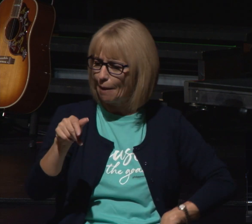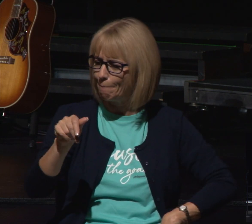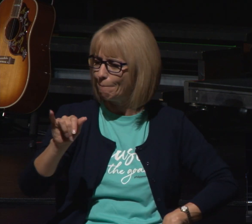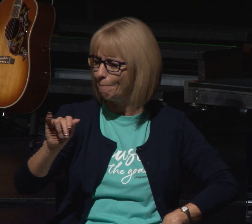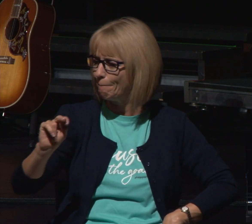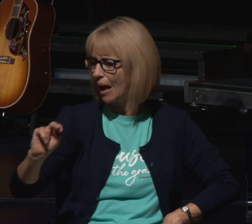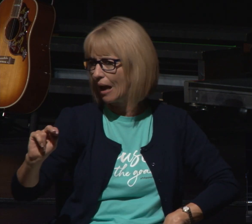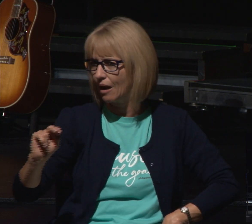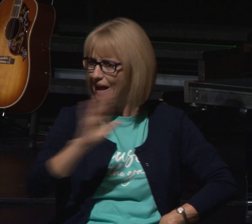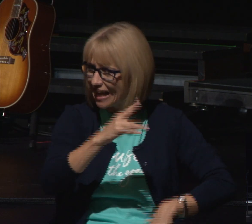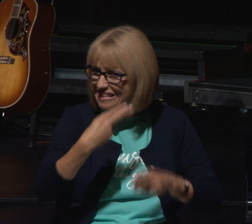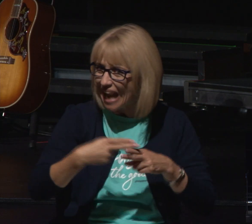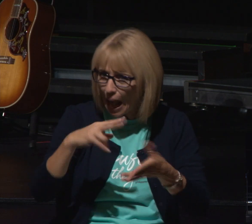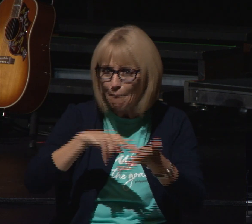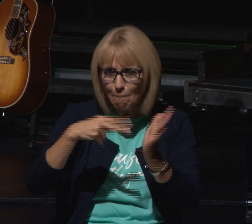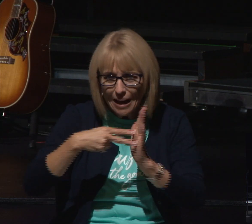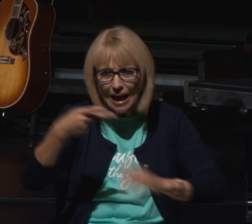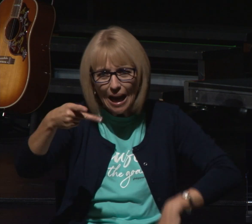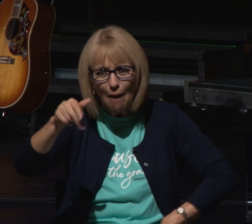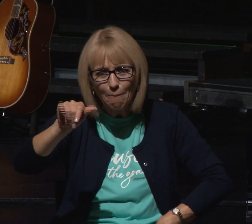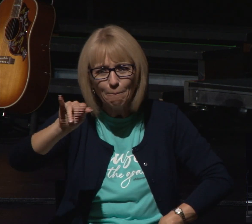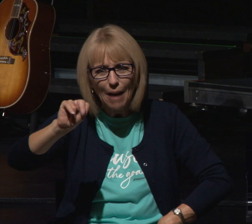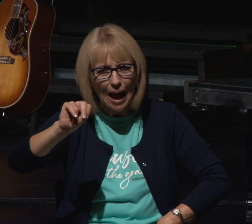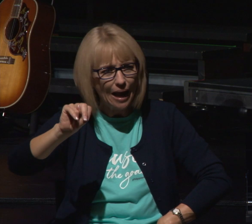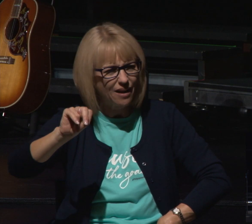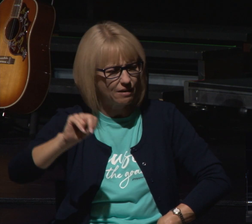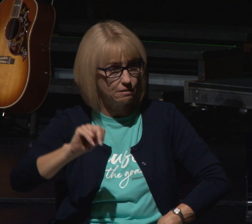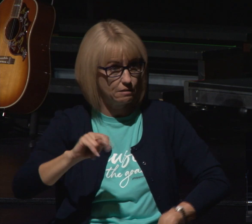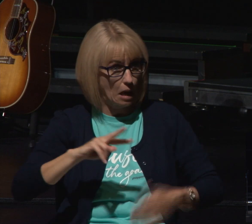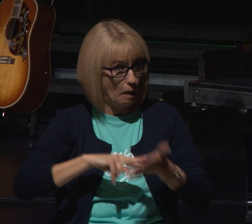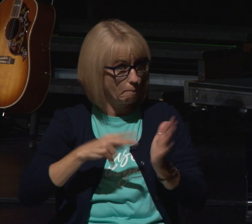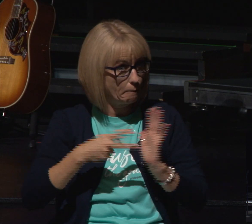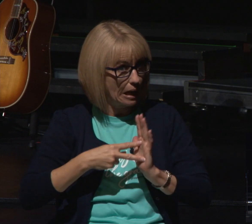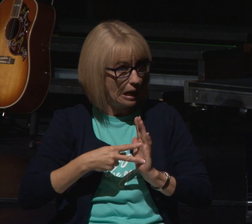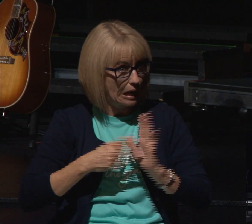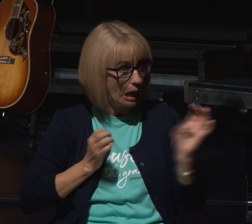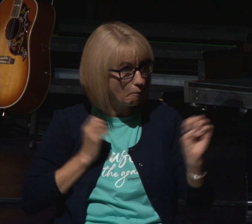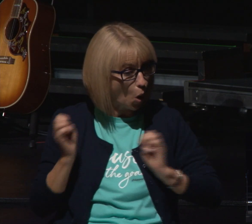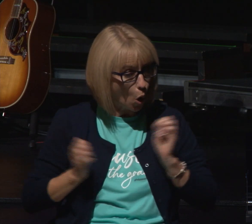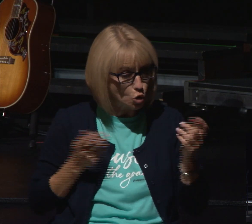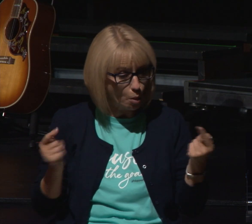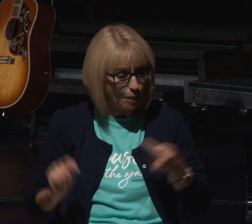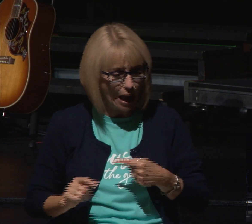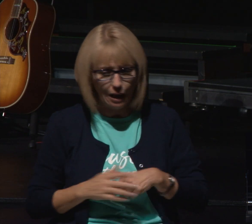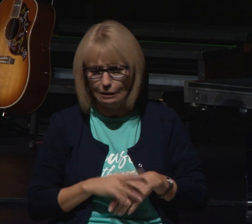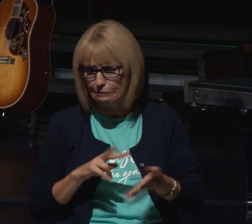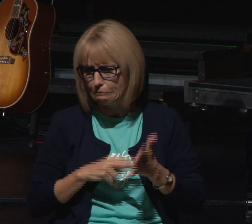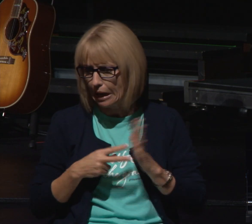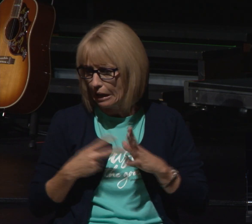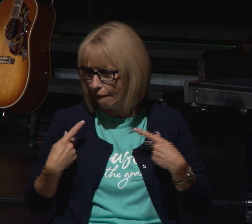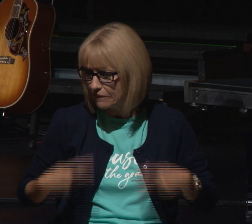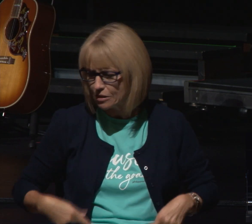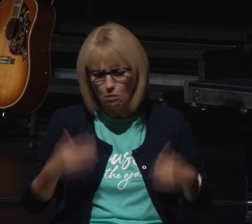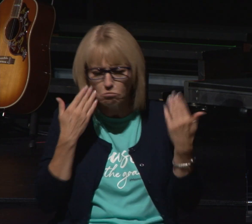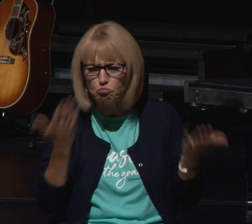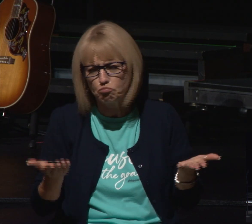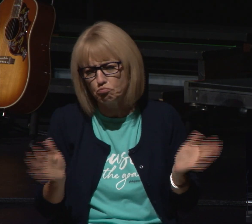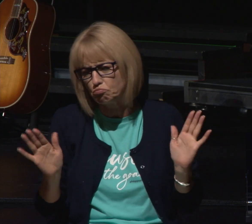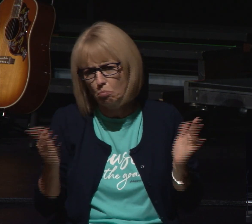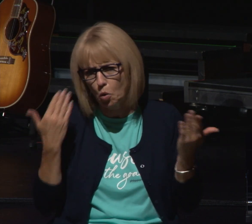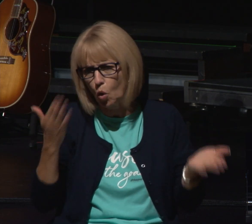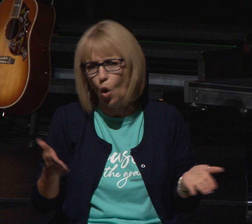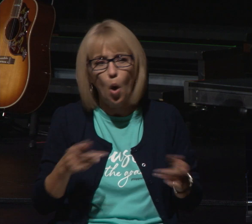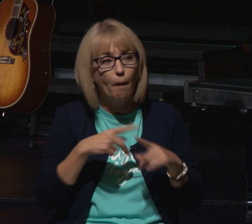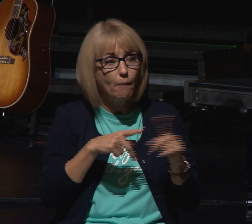so I don't know if she's talking about the physical pain of birth or the emotional pain surrounding his birth but she